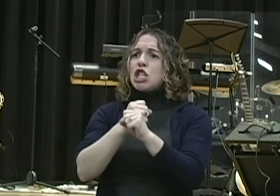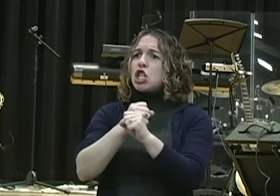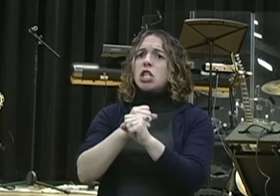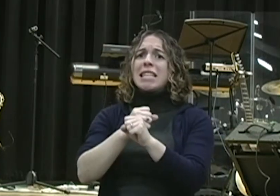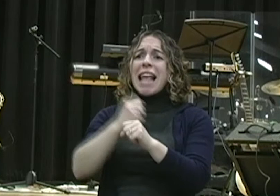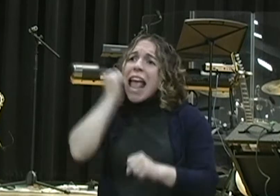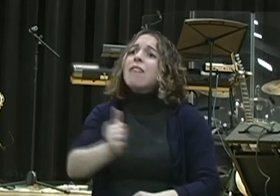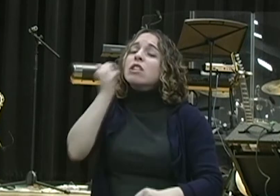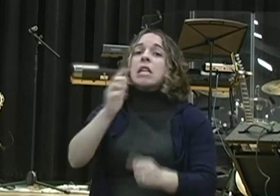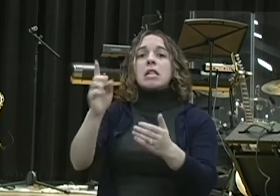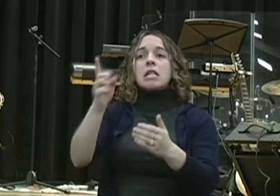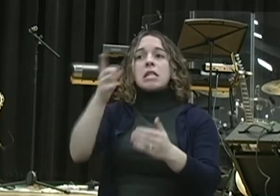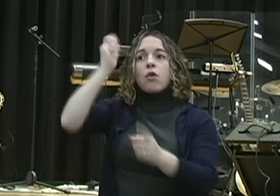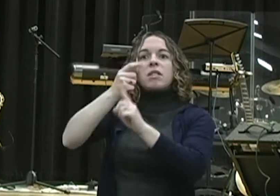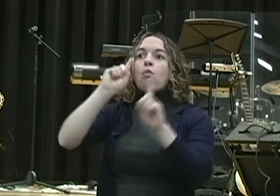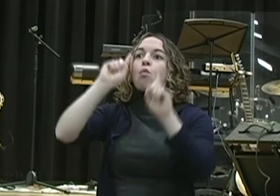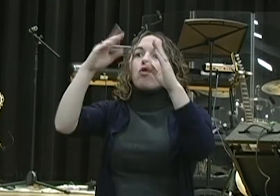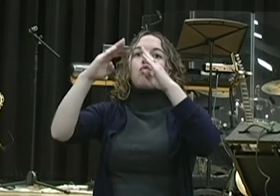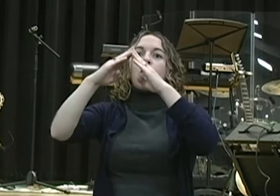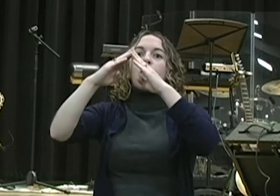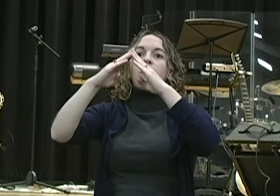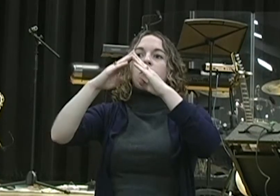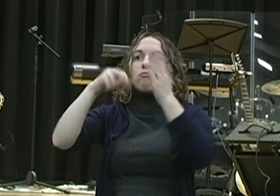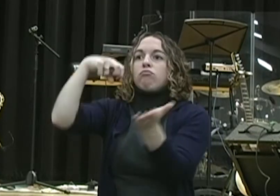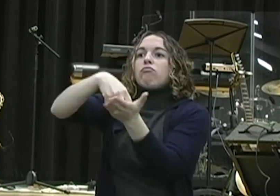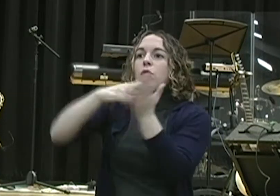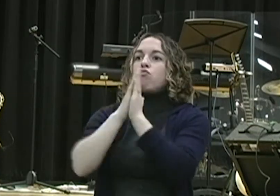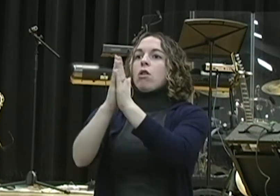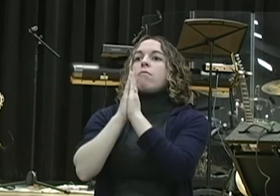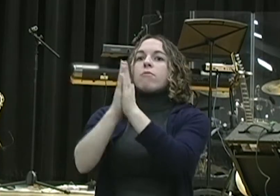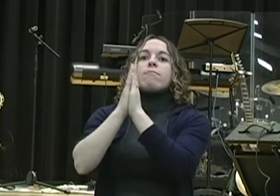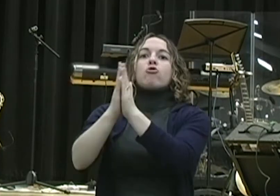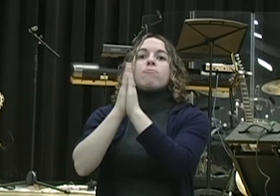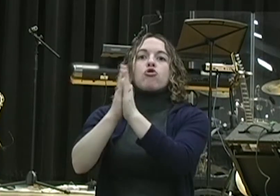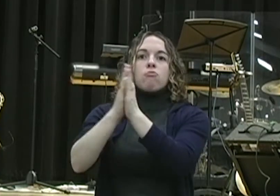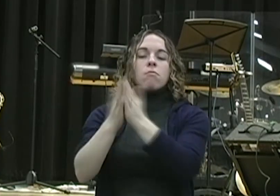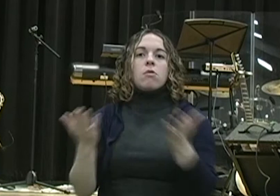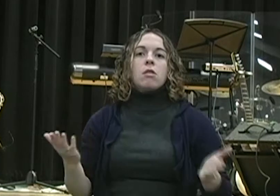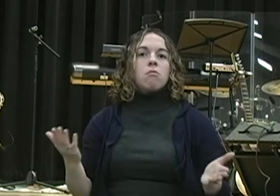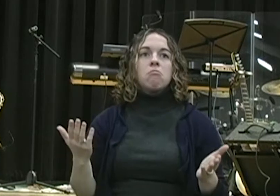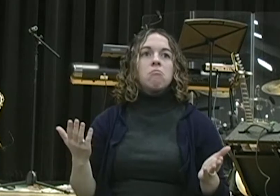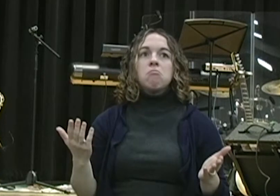done. Daniel, from his earliest administration, from his earliest walk with God,